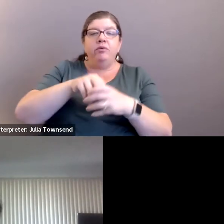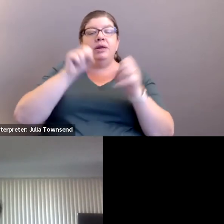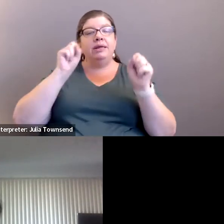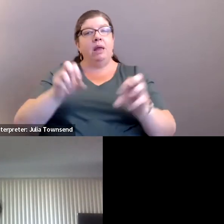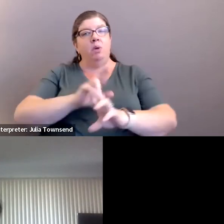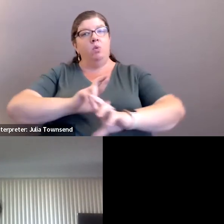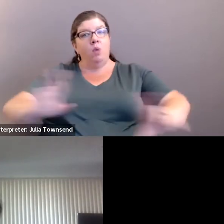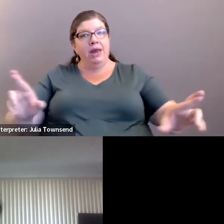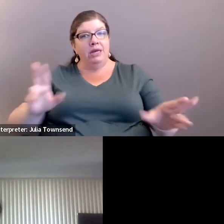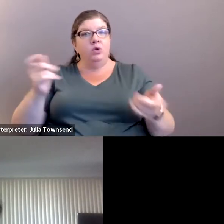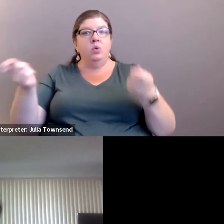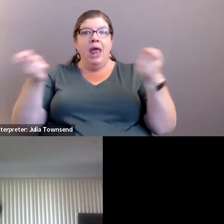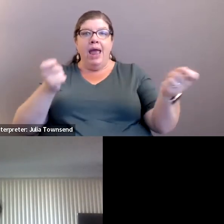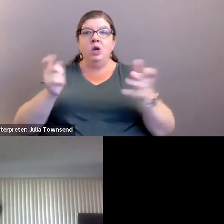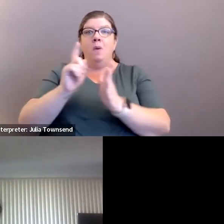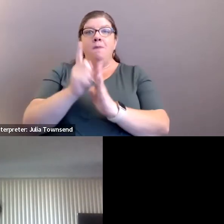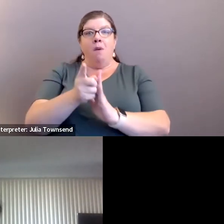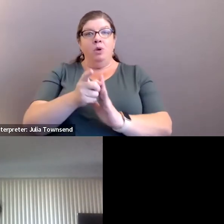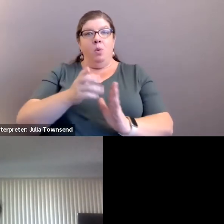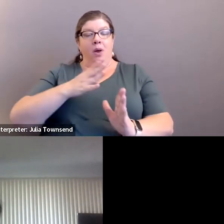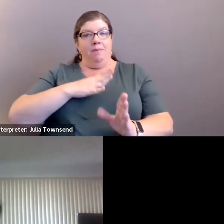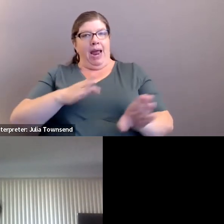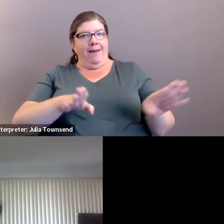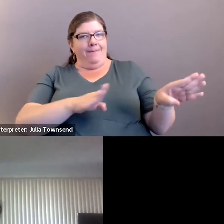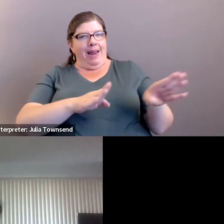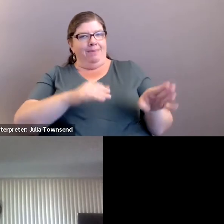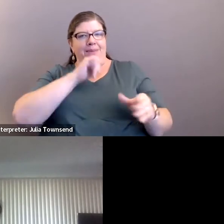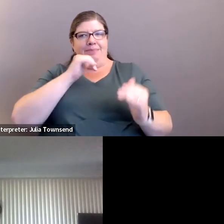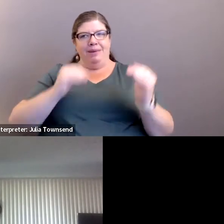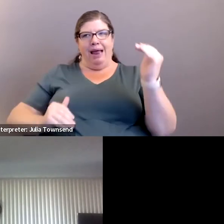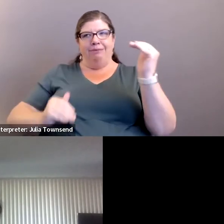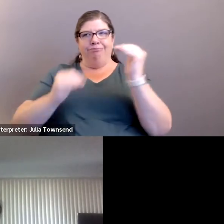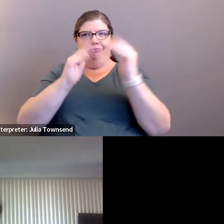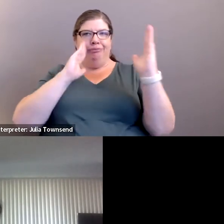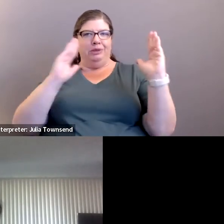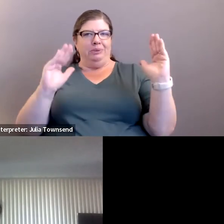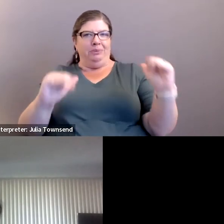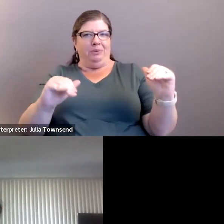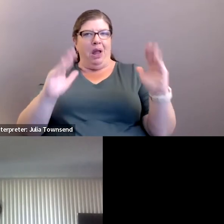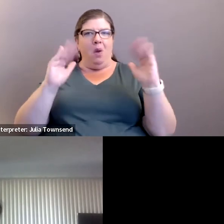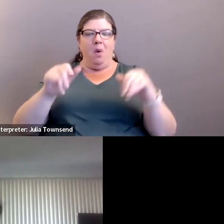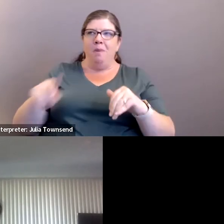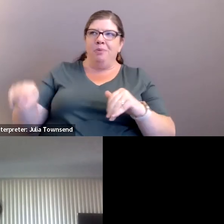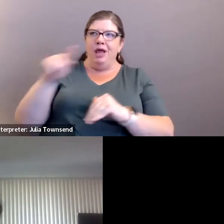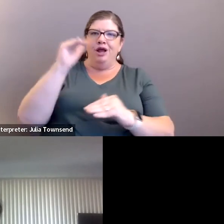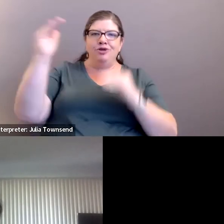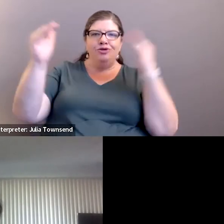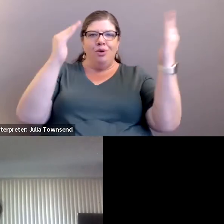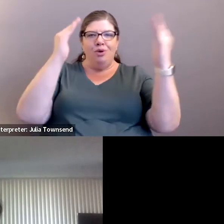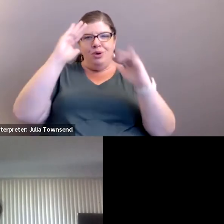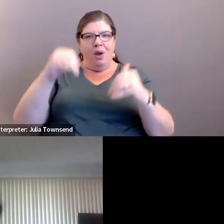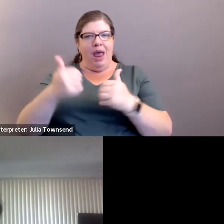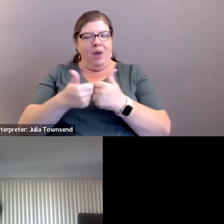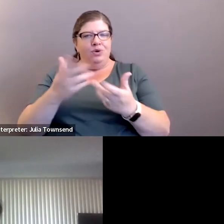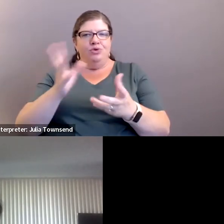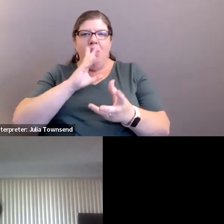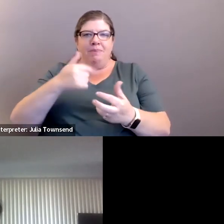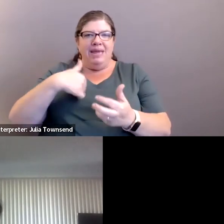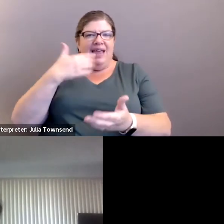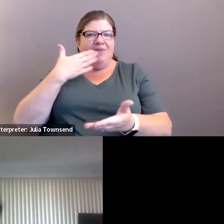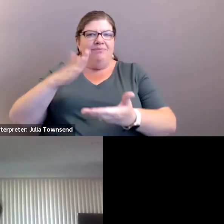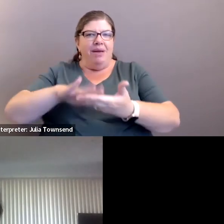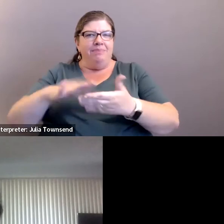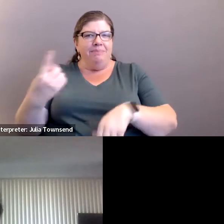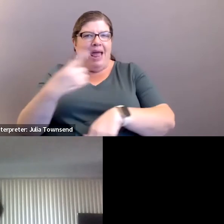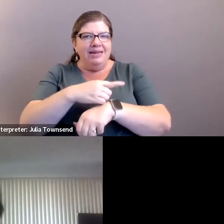to handle moments where my behavior might not be up to par. I would hope that the adults know how to talk to me when I'm having a bad